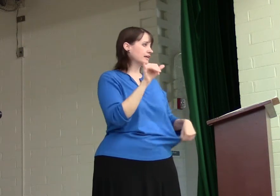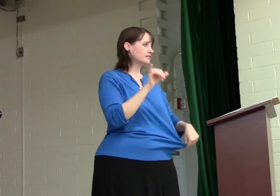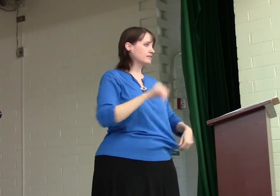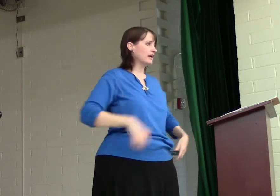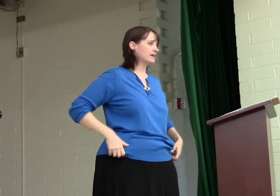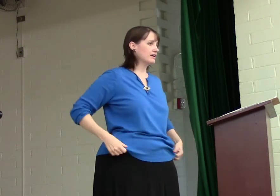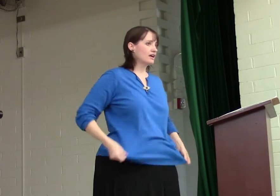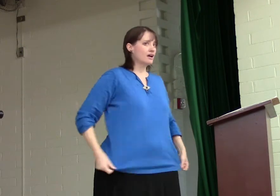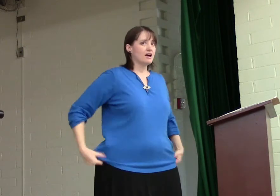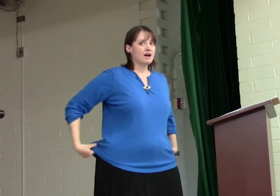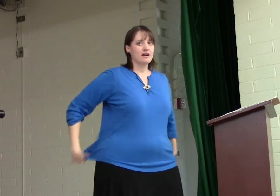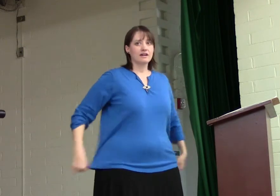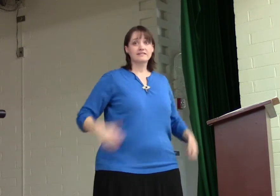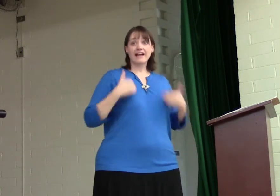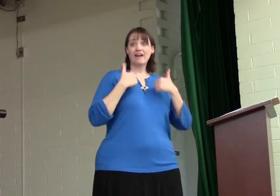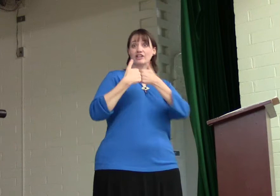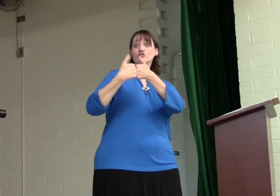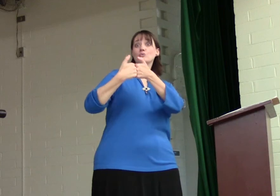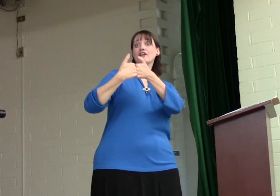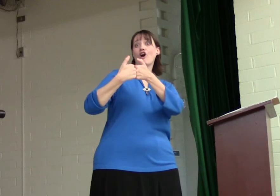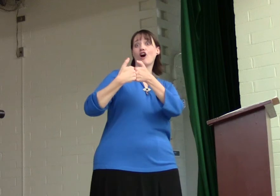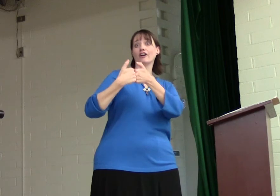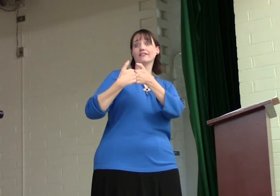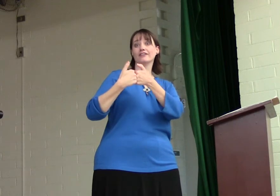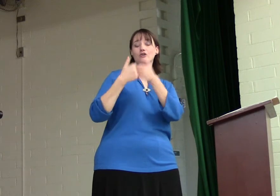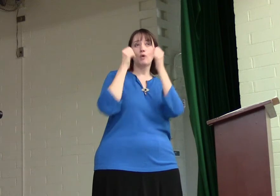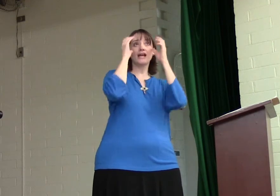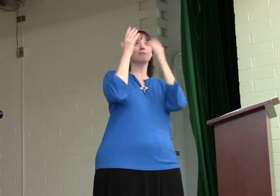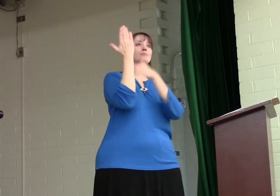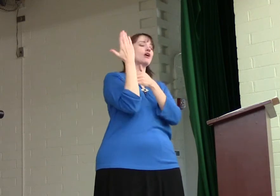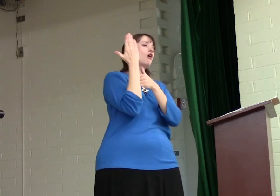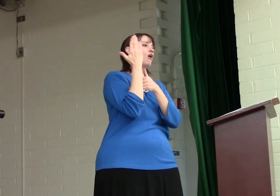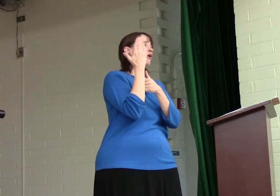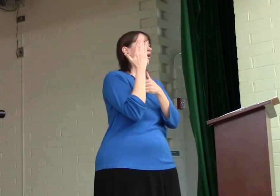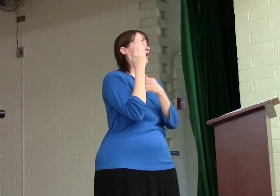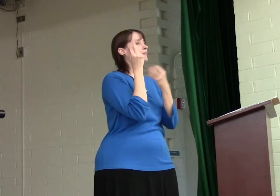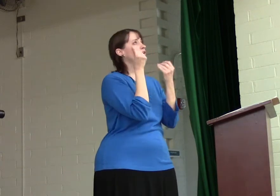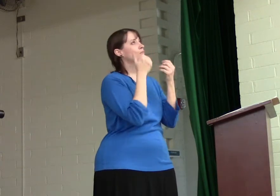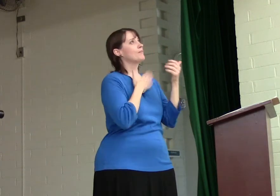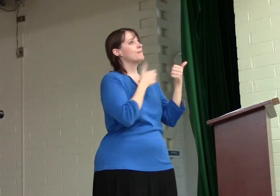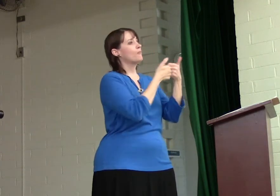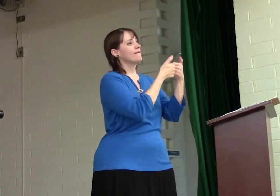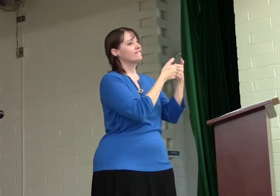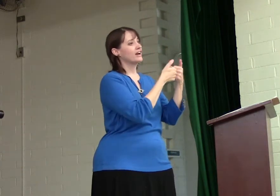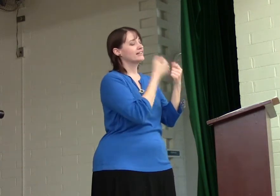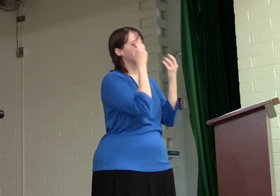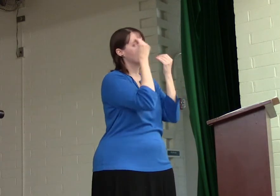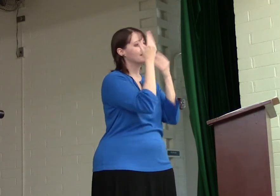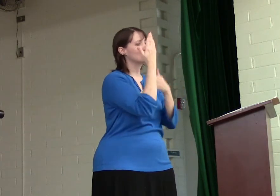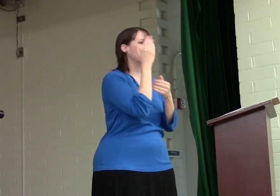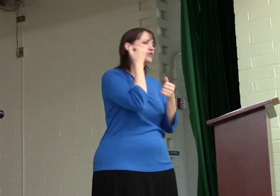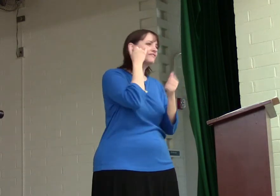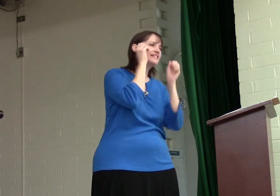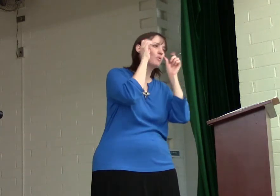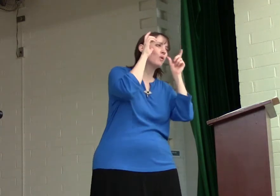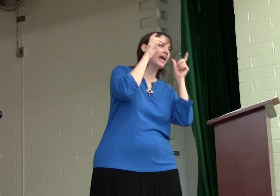it's like, it's like having a sweetheart. You wake up and go, I wonder what my boyfriend's thinking. I wonder if he's away.